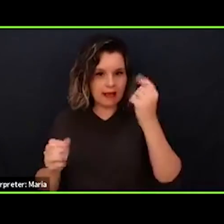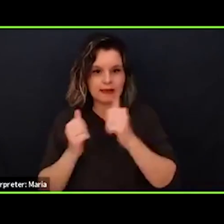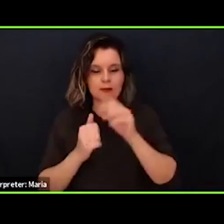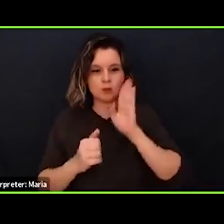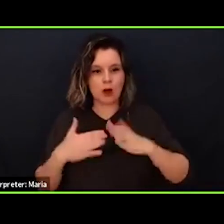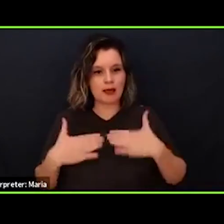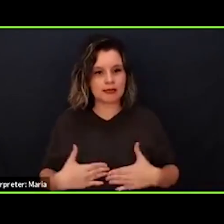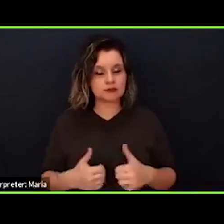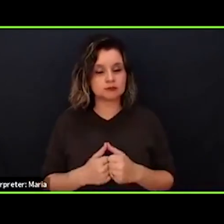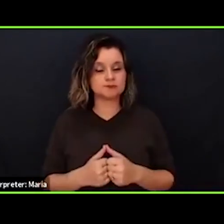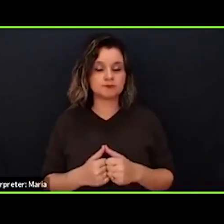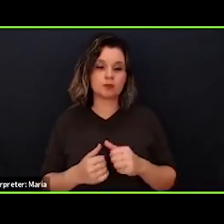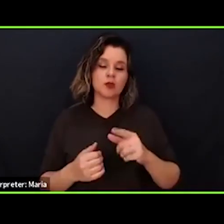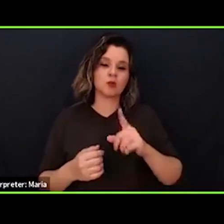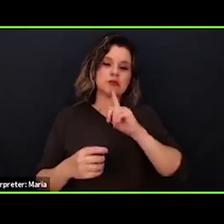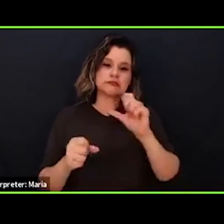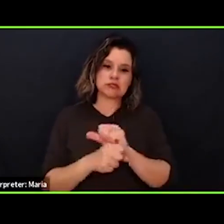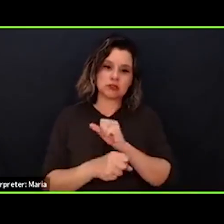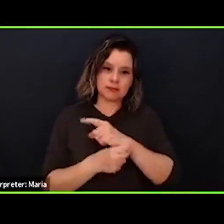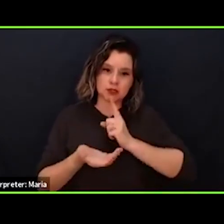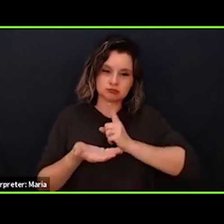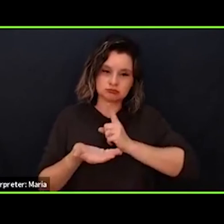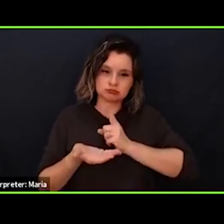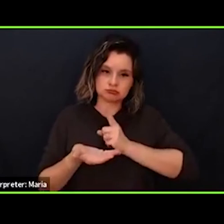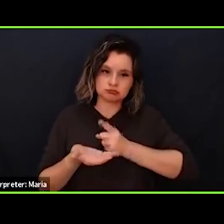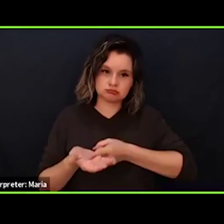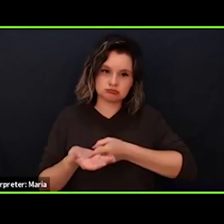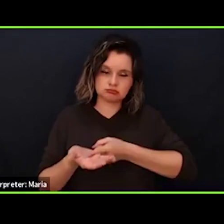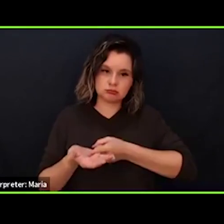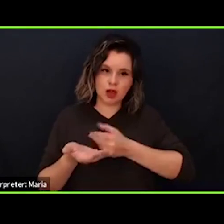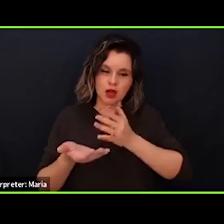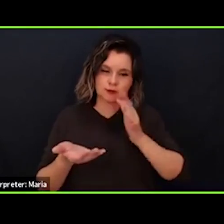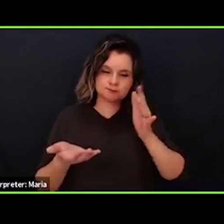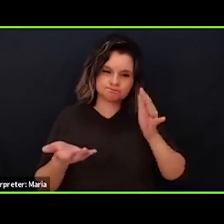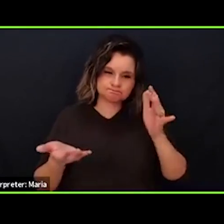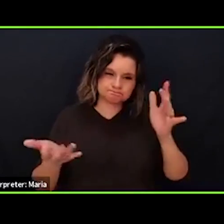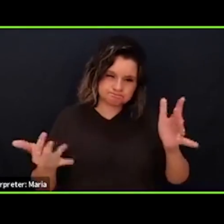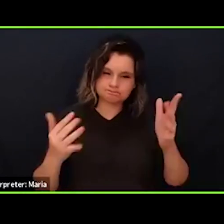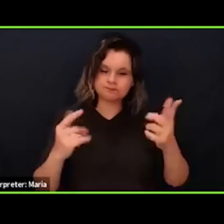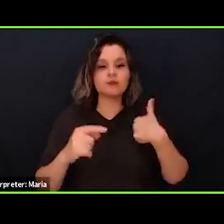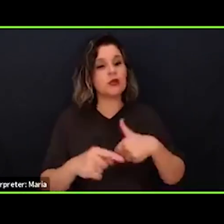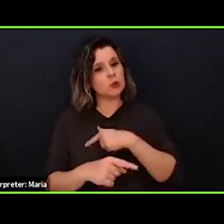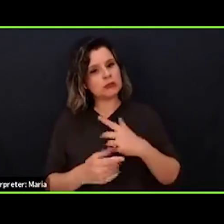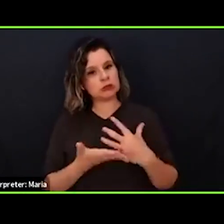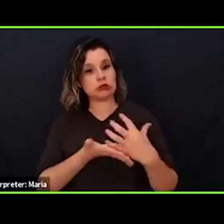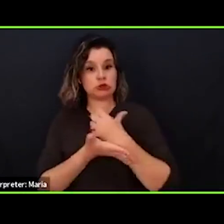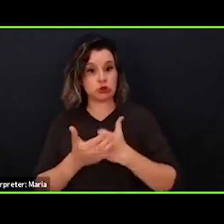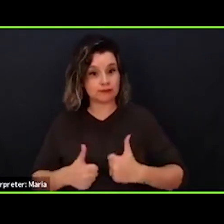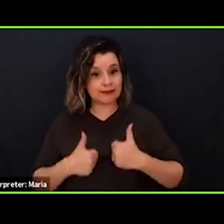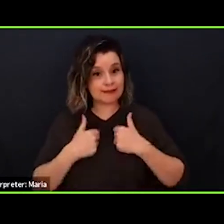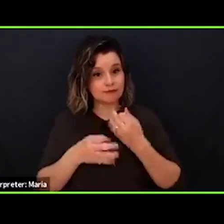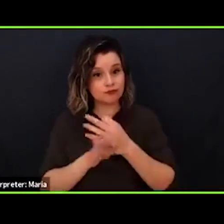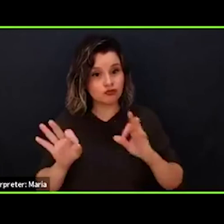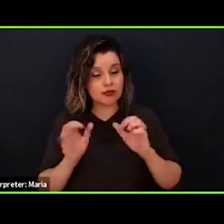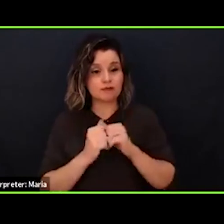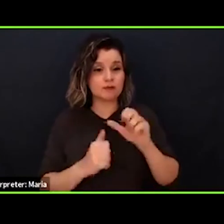When the legitimacy of arguments that we deserve to live free from sexual